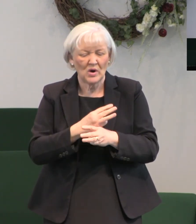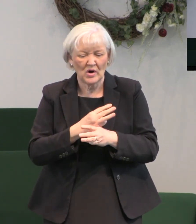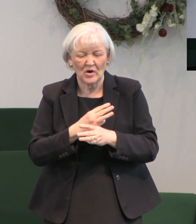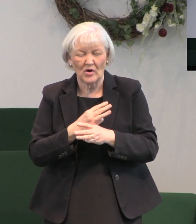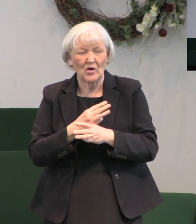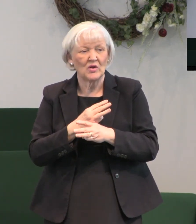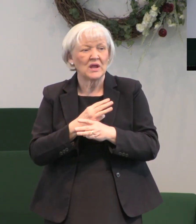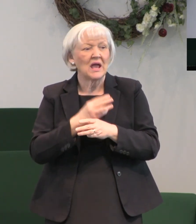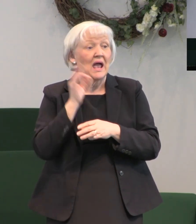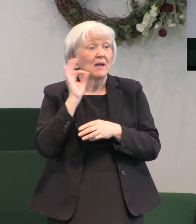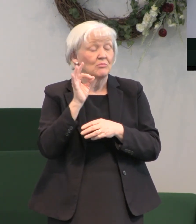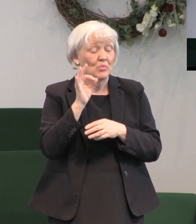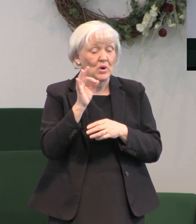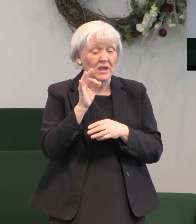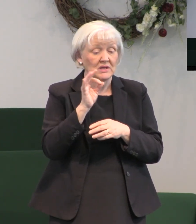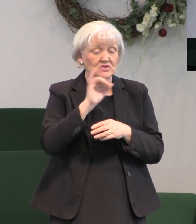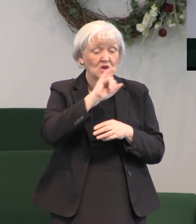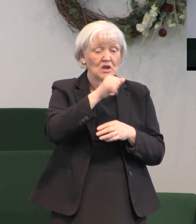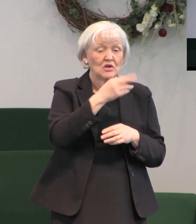preaching Jerusalem